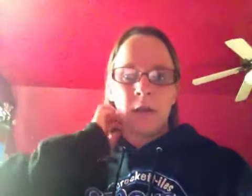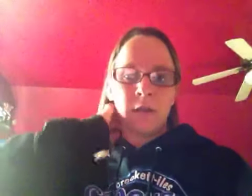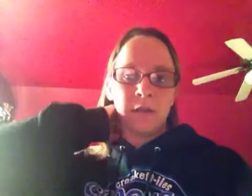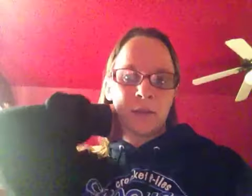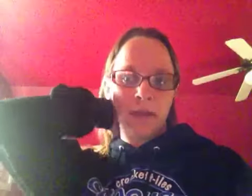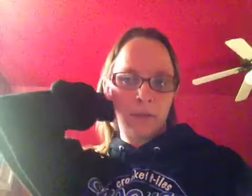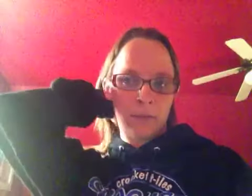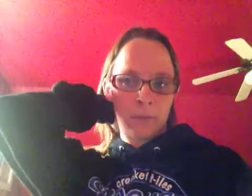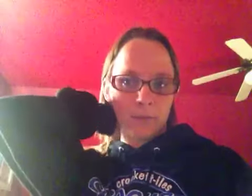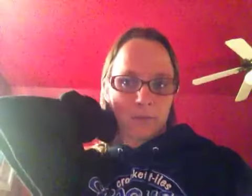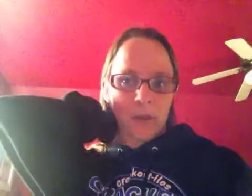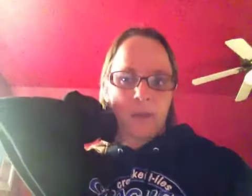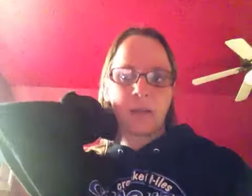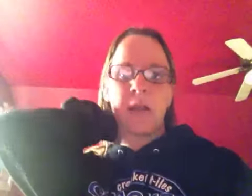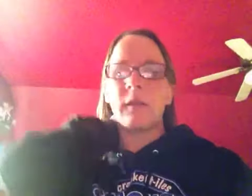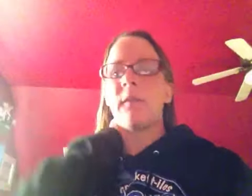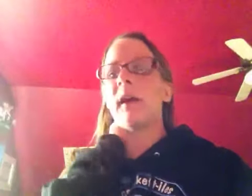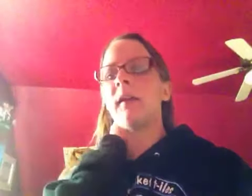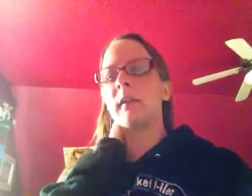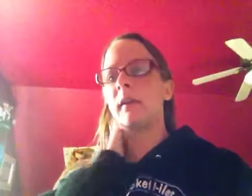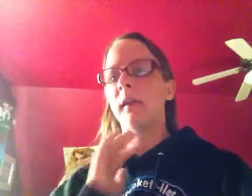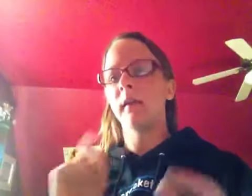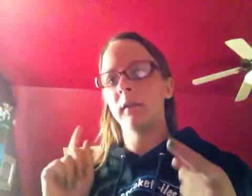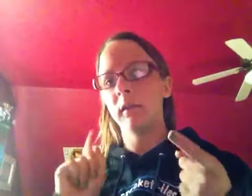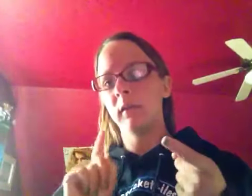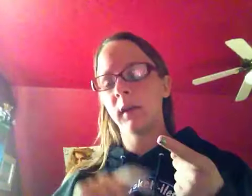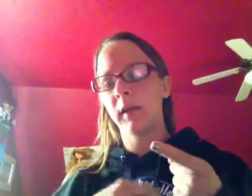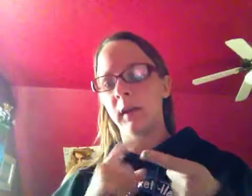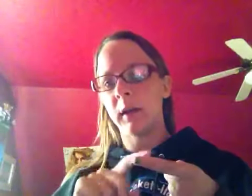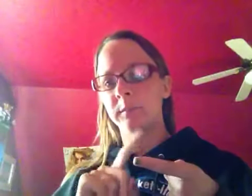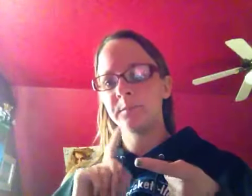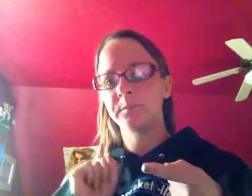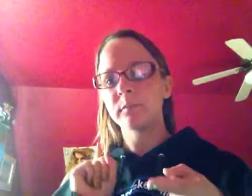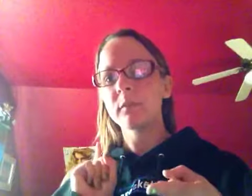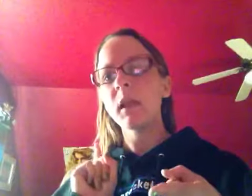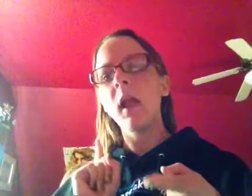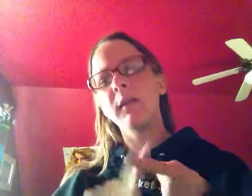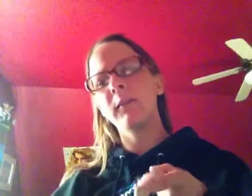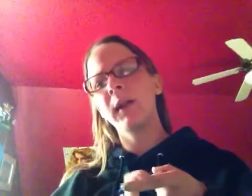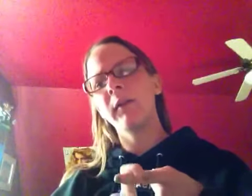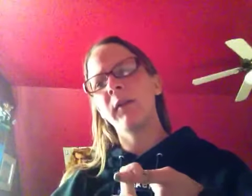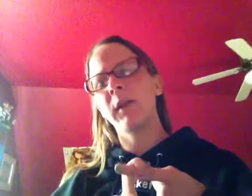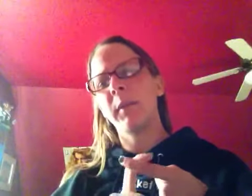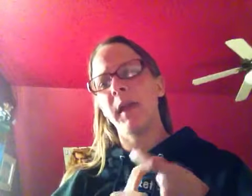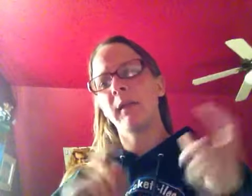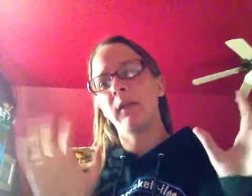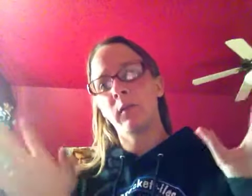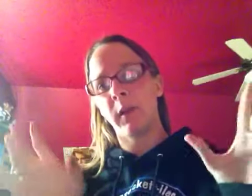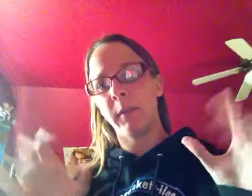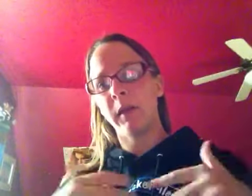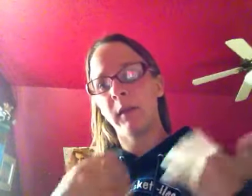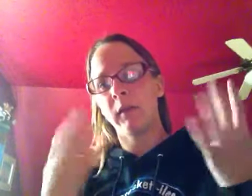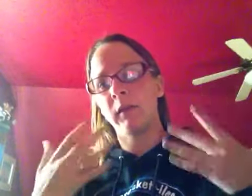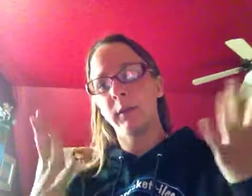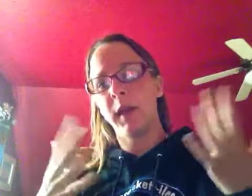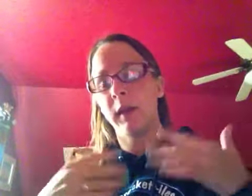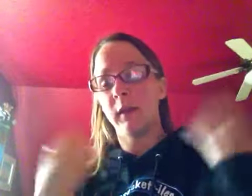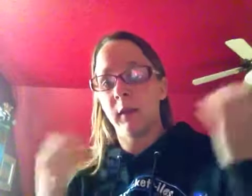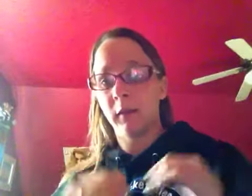It's a lot of fun because you get to choose whatever you want to paint that's ceramic and then you just paint it and then they